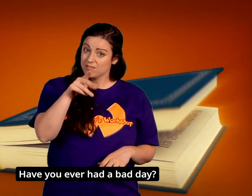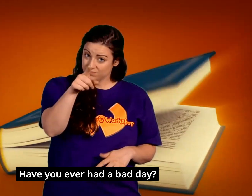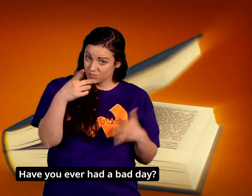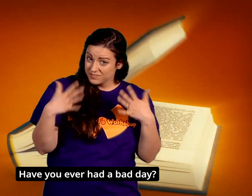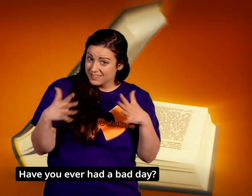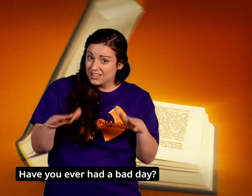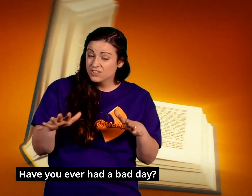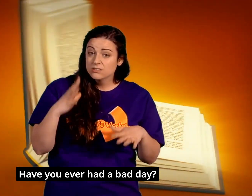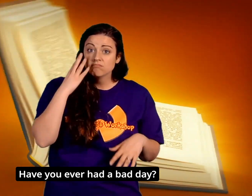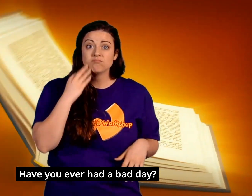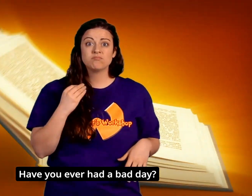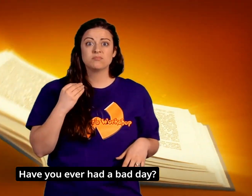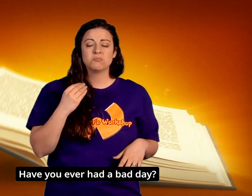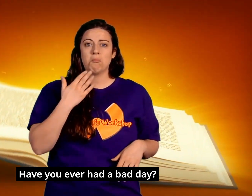Have you ever had a bad day?